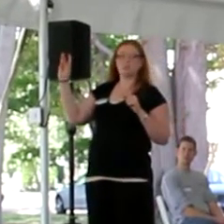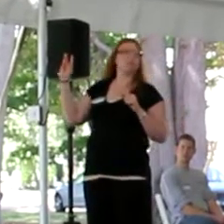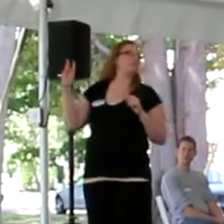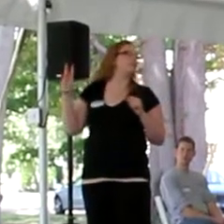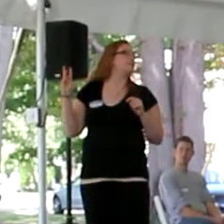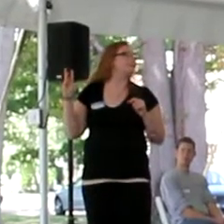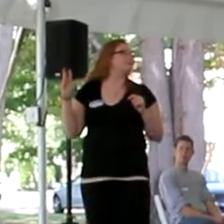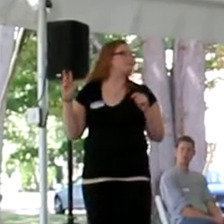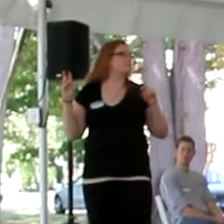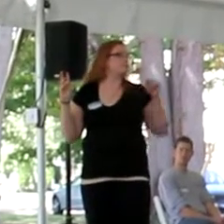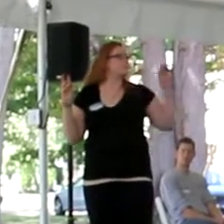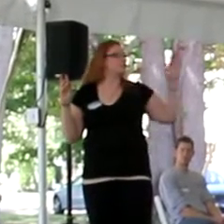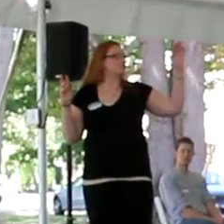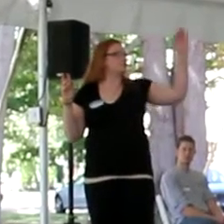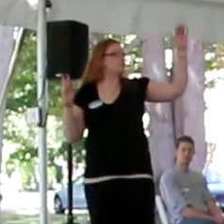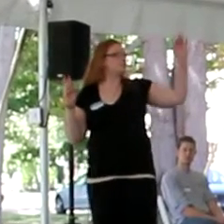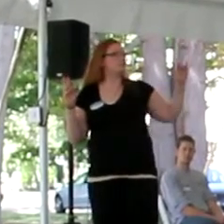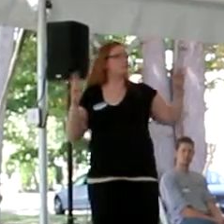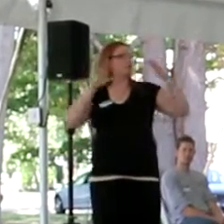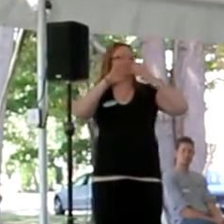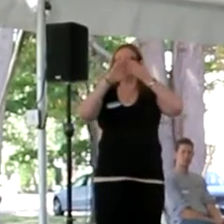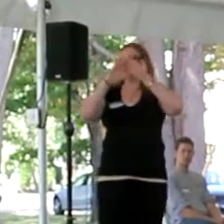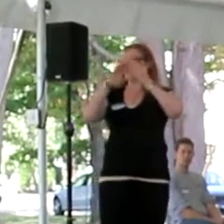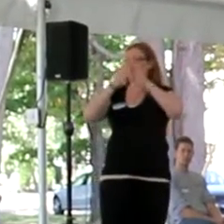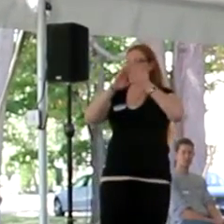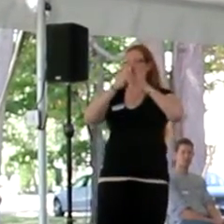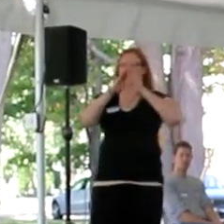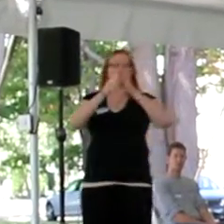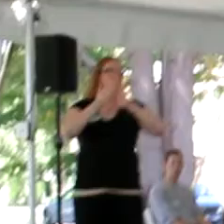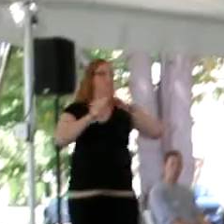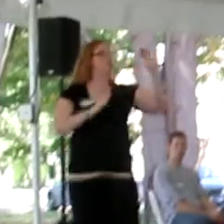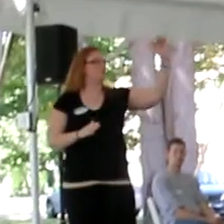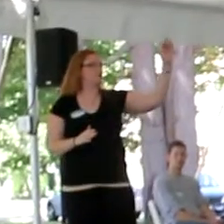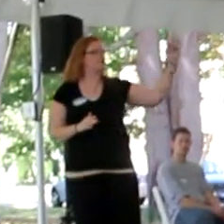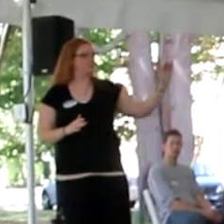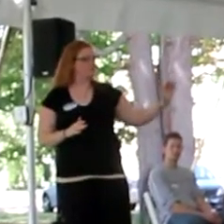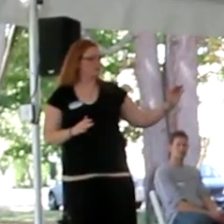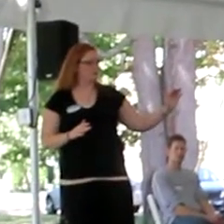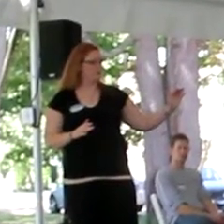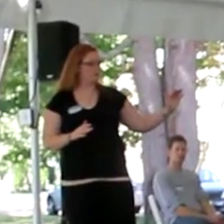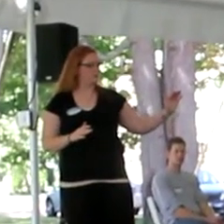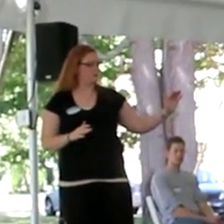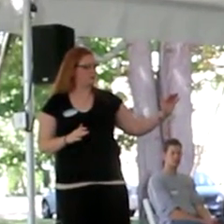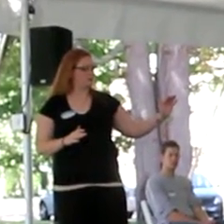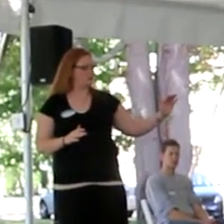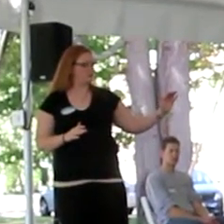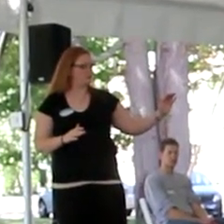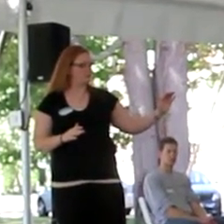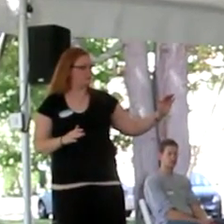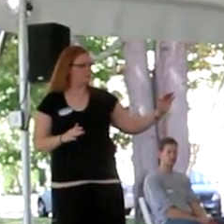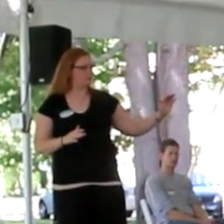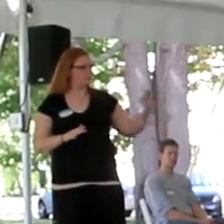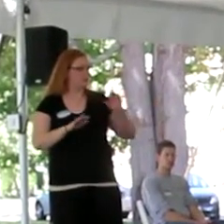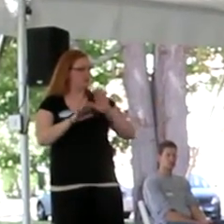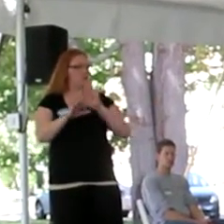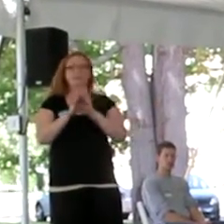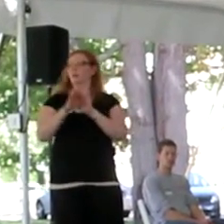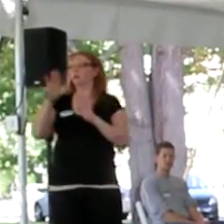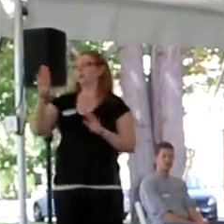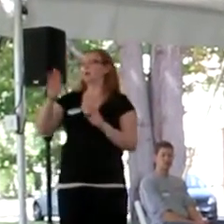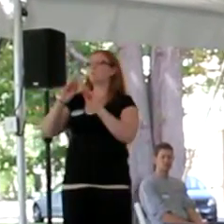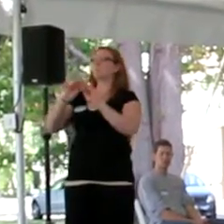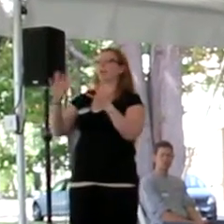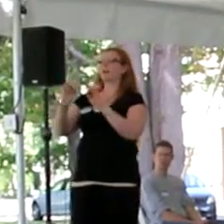Once you get to the website, you're going to see a list of cities on the left side of the page. And you're going to pick Brighton, Mass,